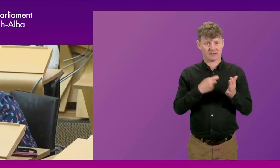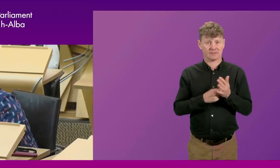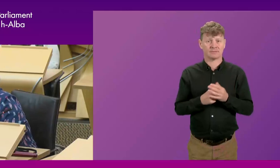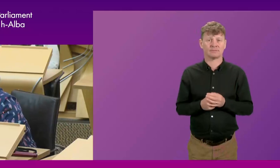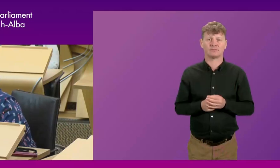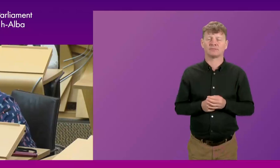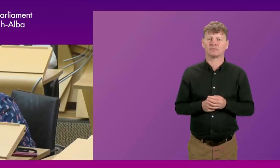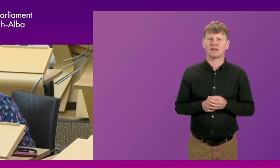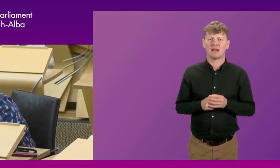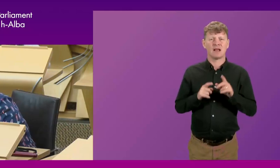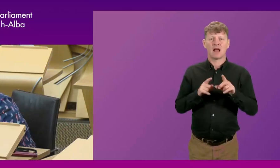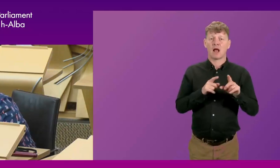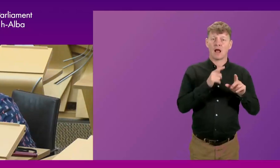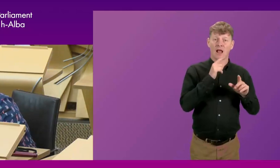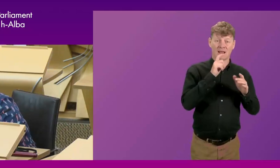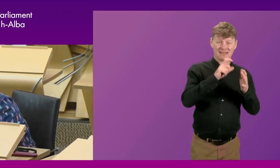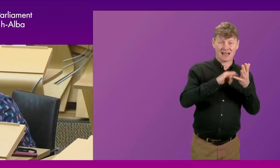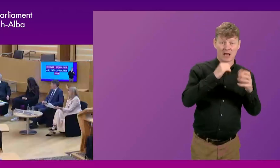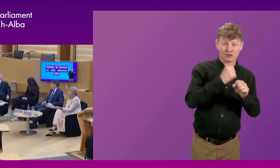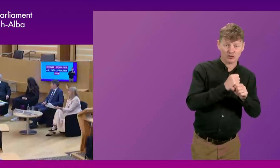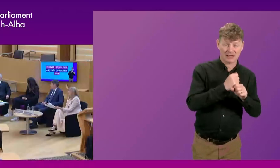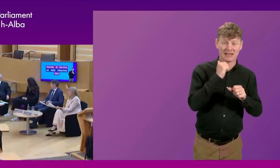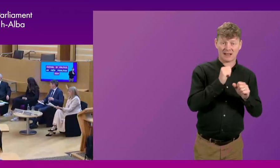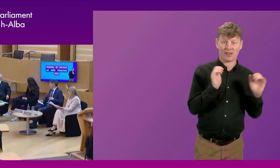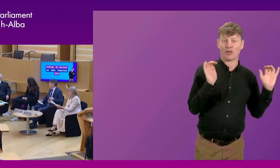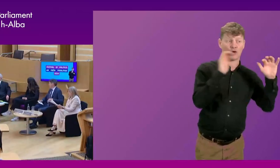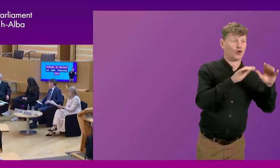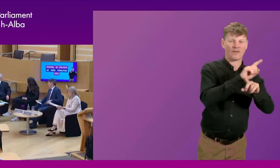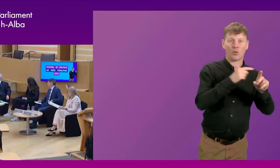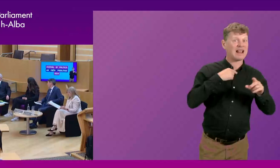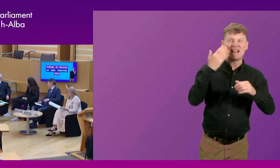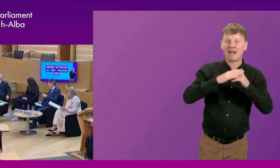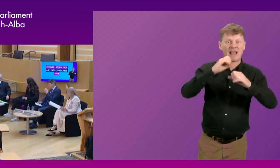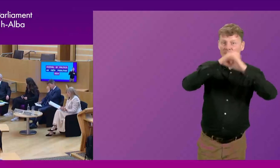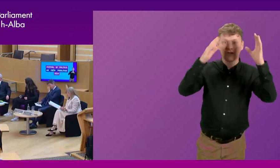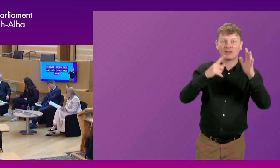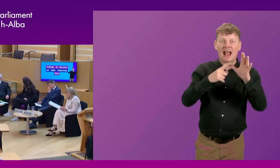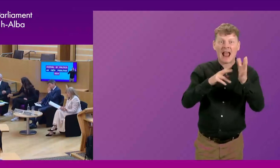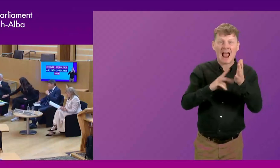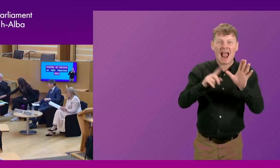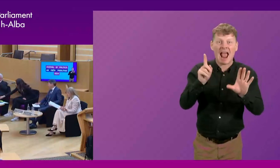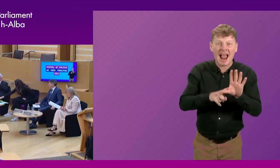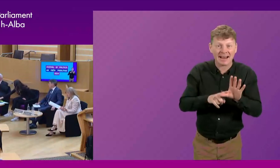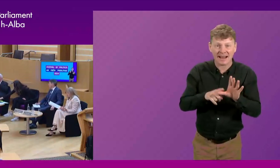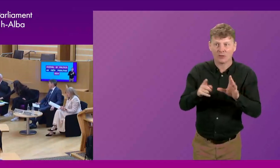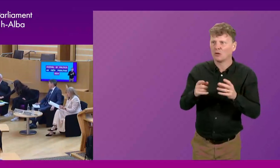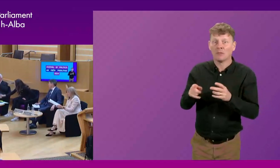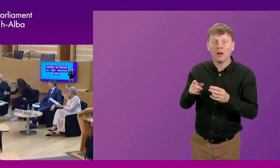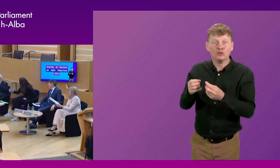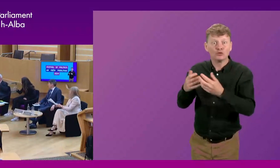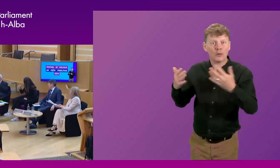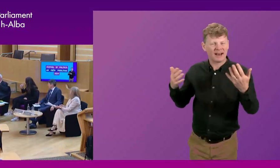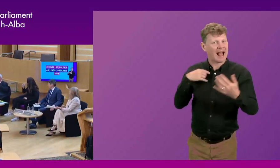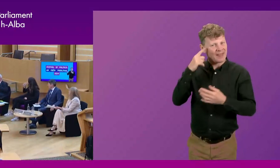Neither the convention or the CSG ever even imagined would have so many, would have any, actually, the cross-party group. And I think it does come back to the